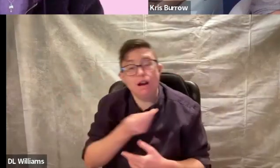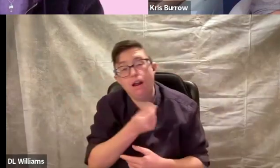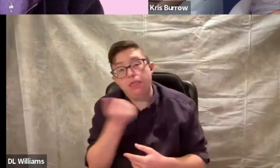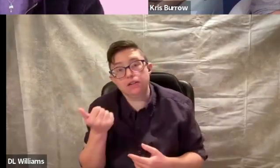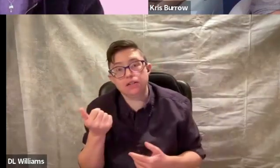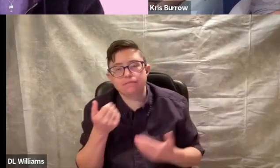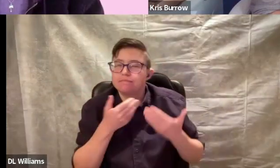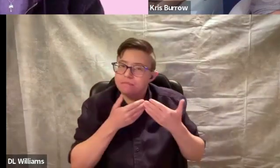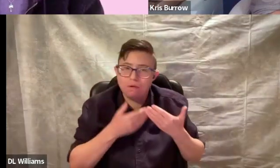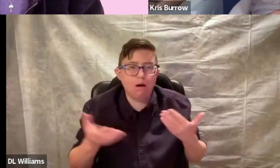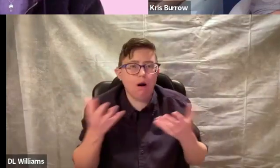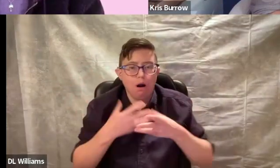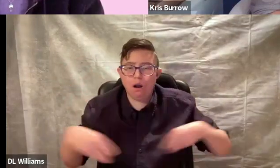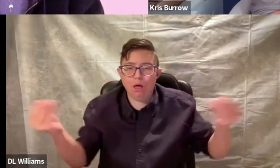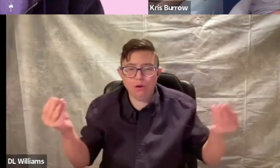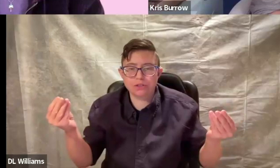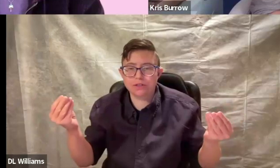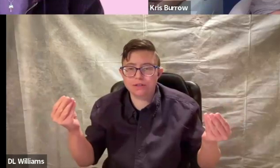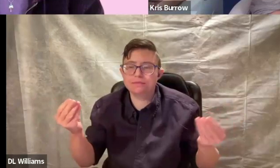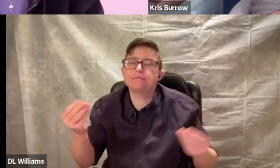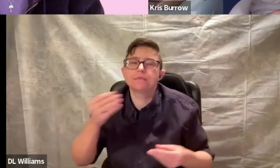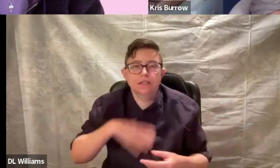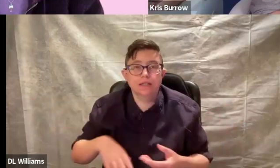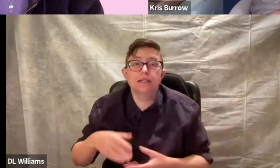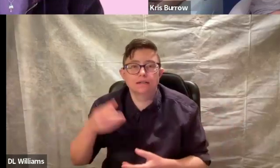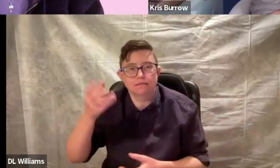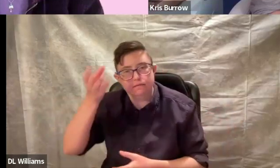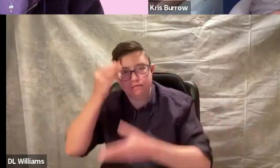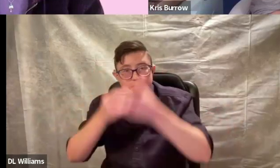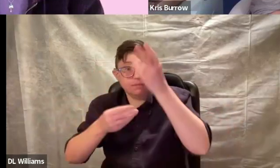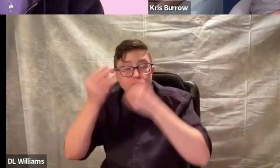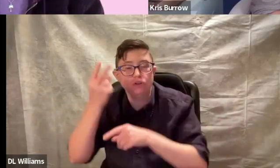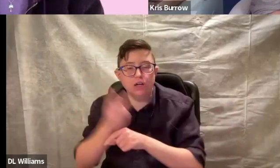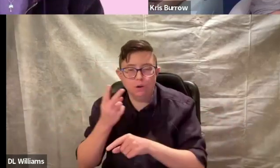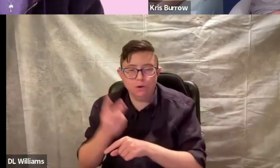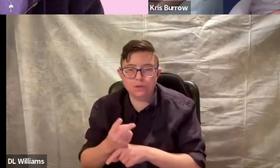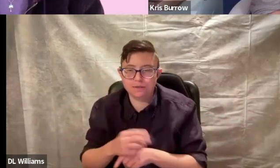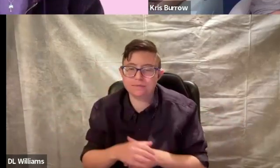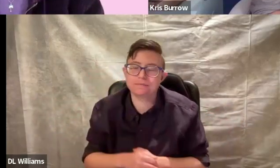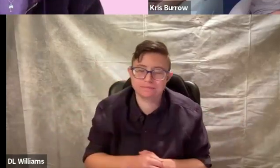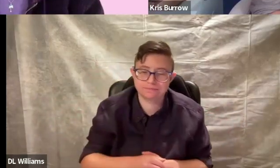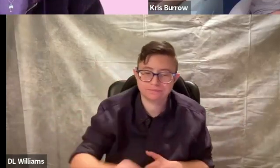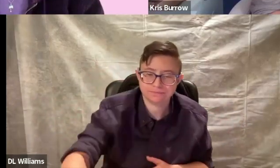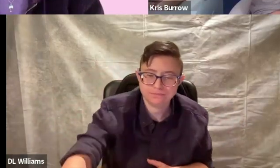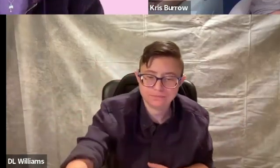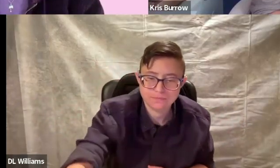Others long lost, needing to be remote.